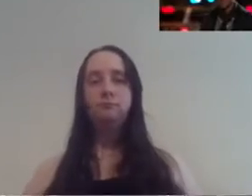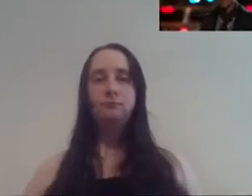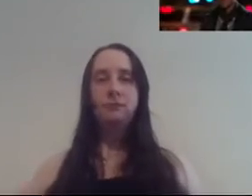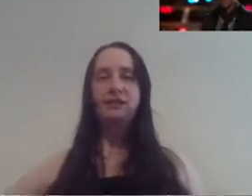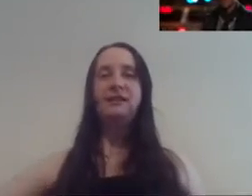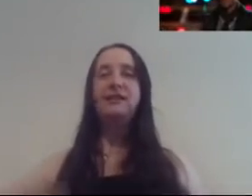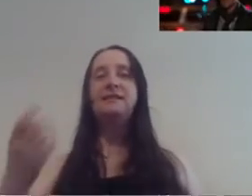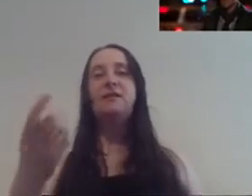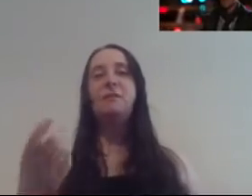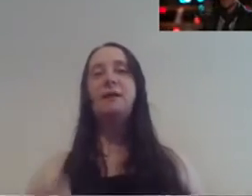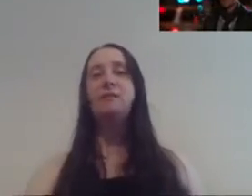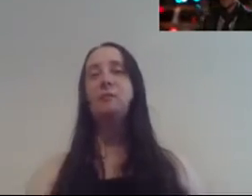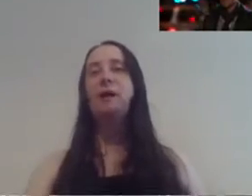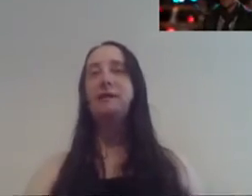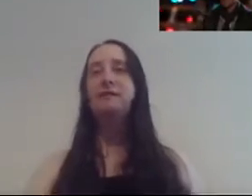you gotta take your money for money